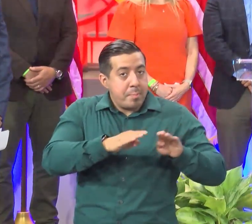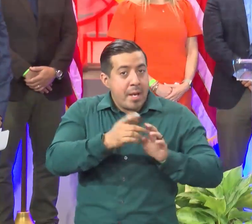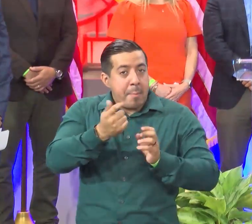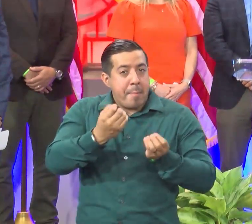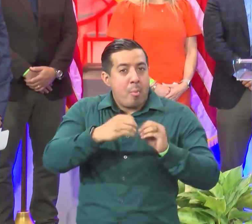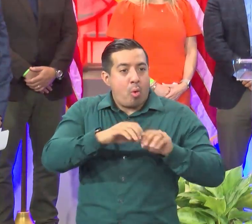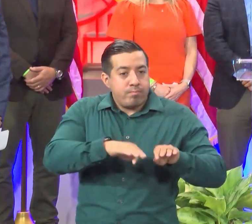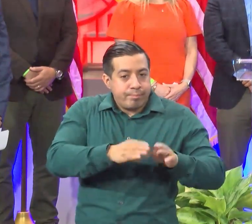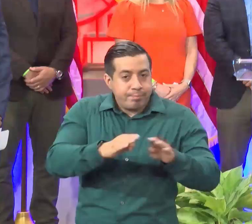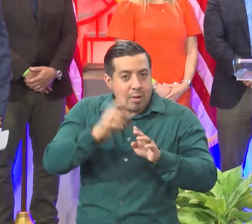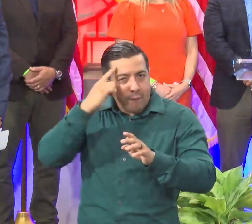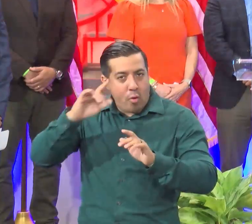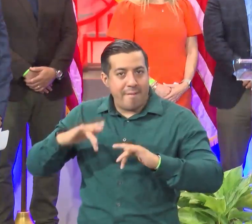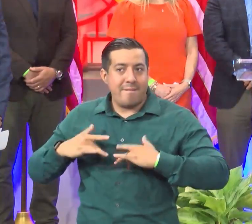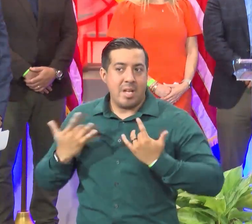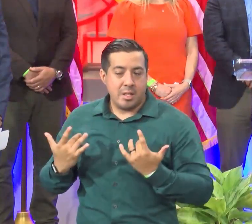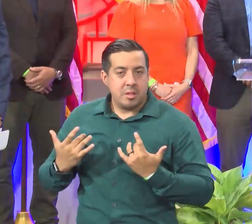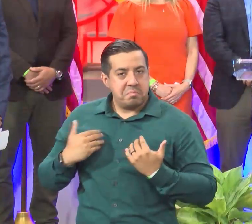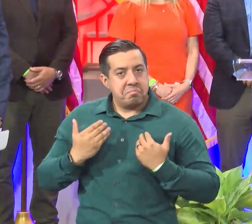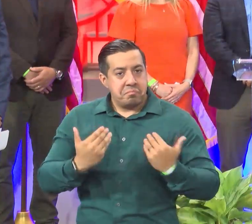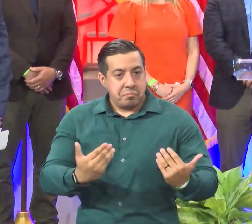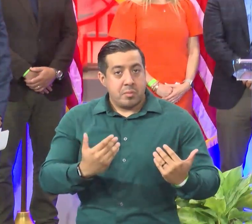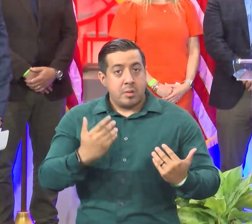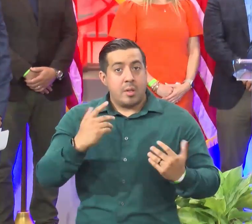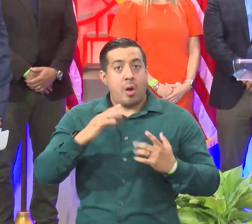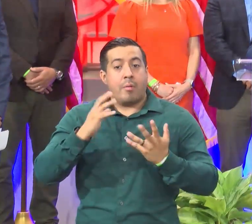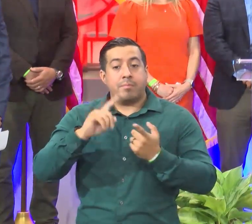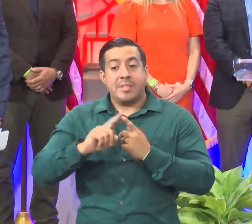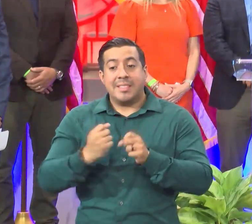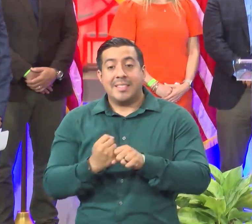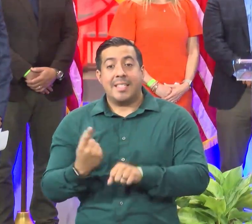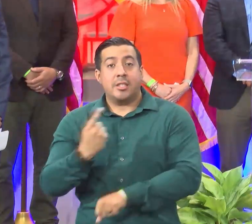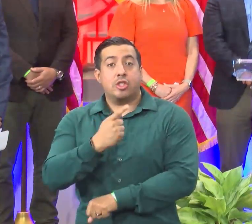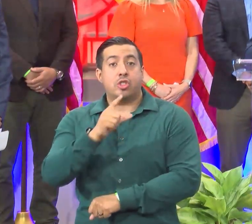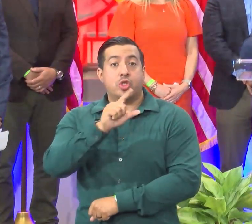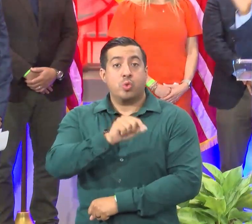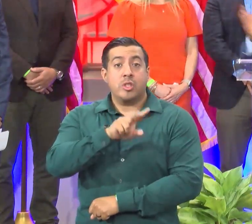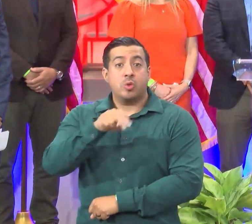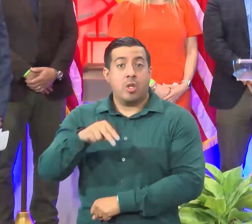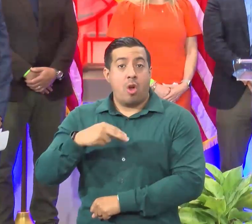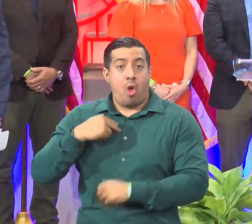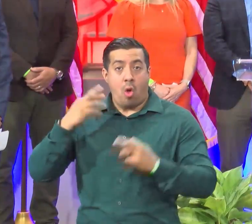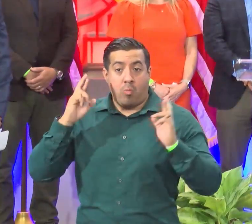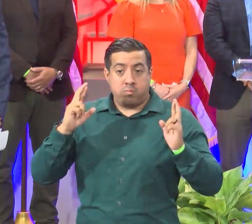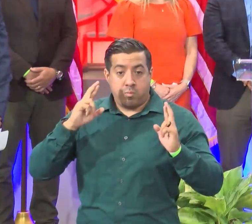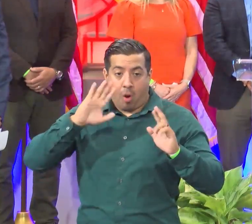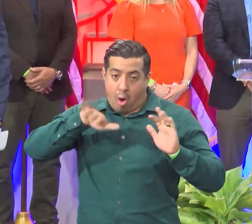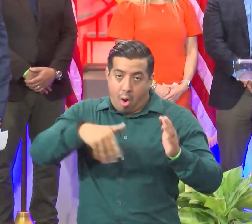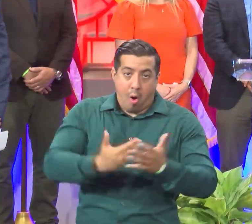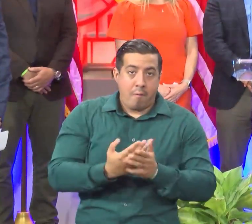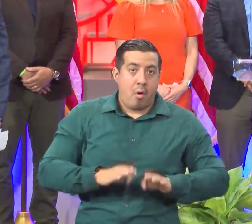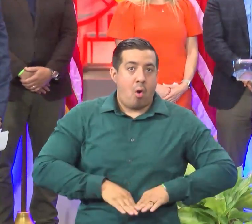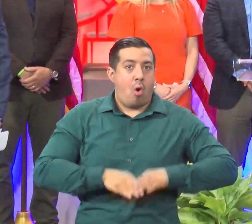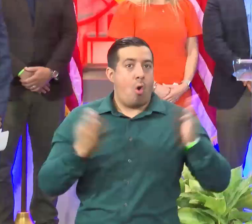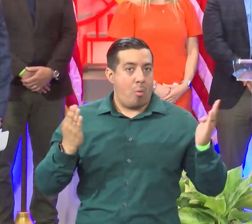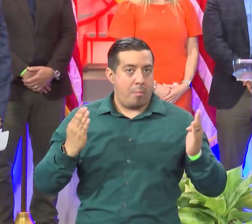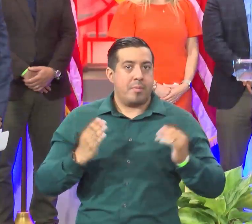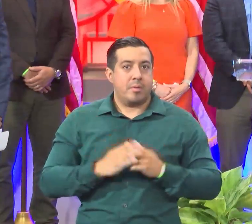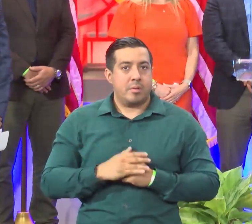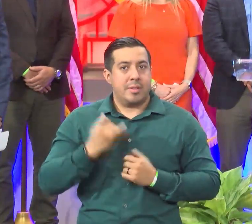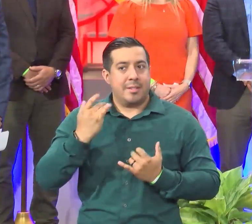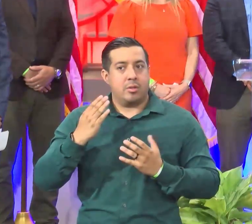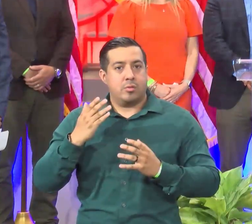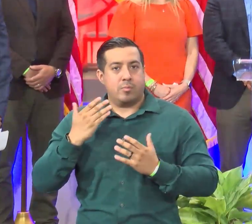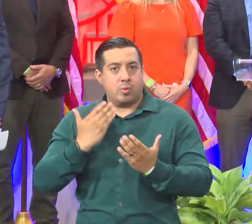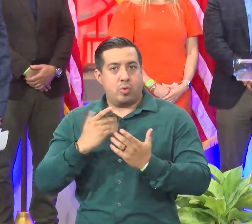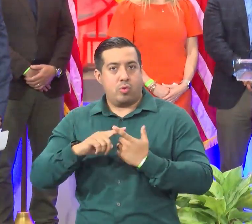the event. And then next year, in 2020, the hope is for it to be all the way open, quite frankly, as we're moving to the